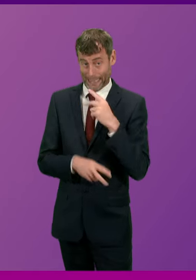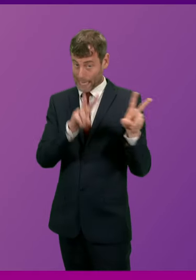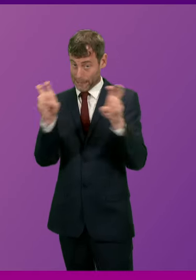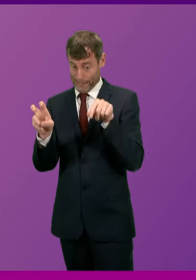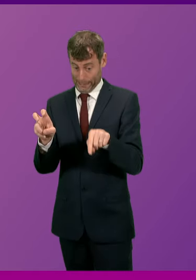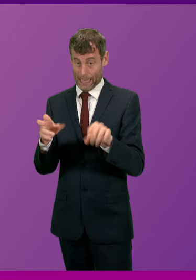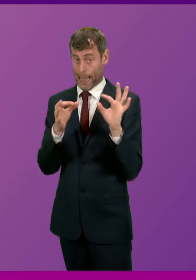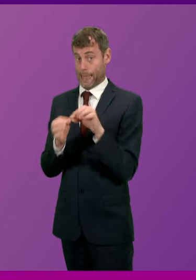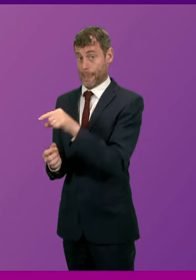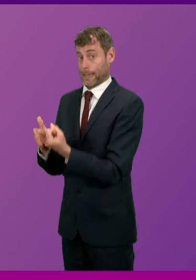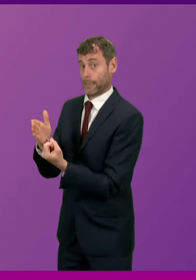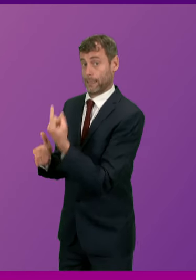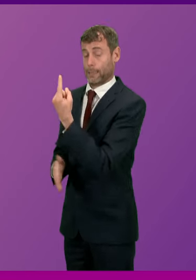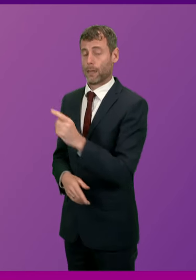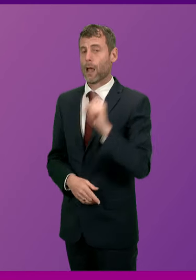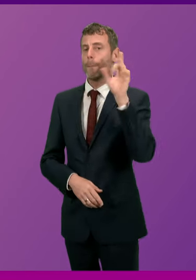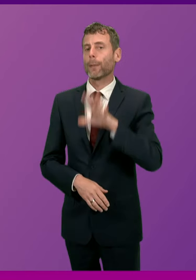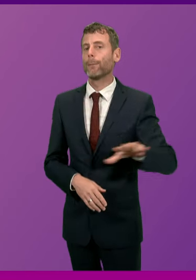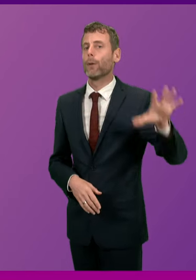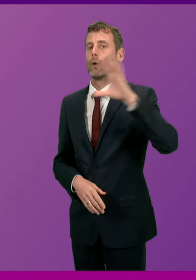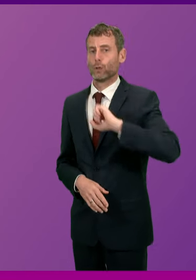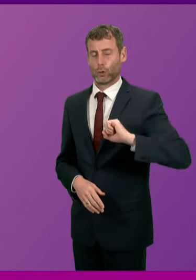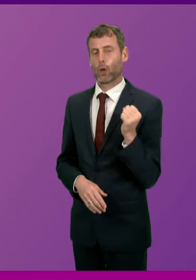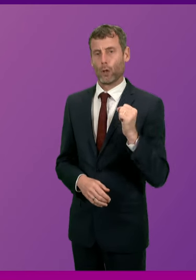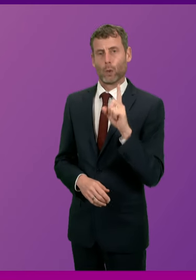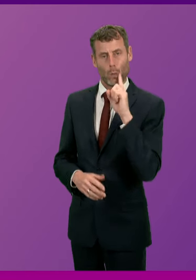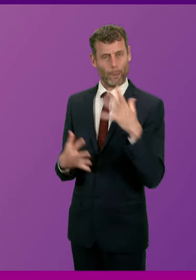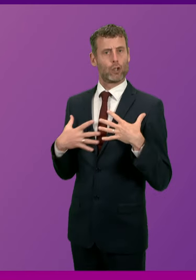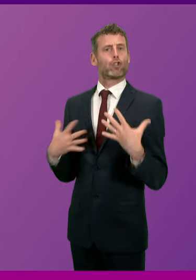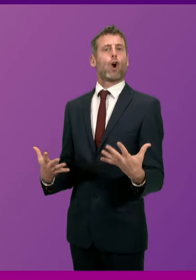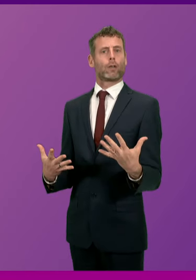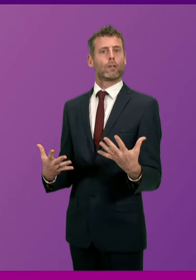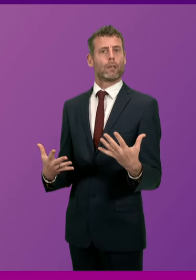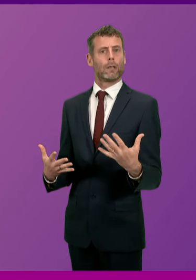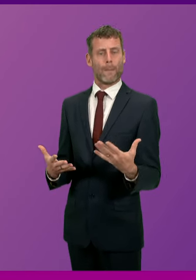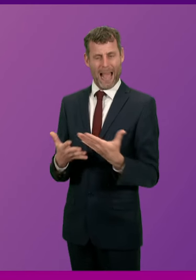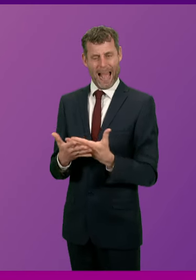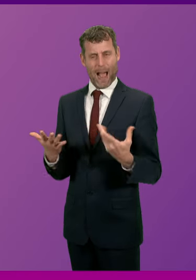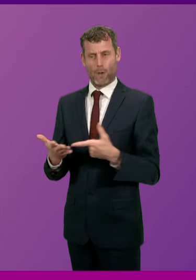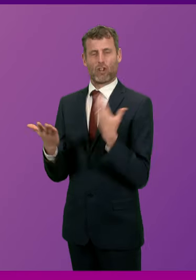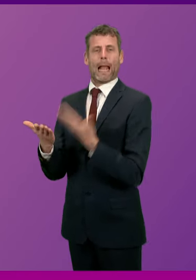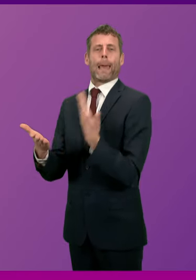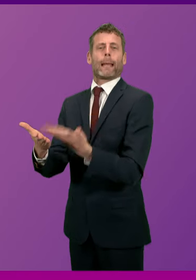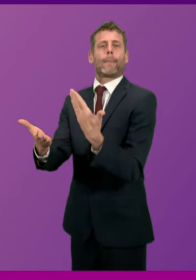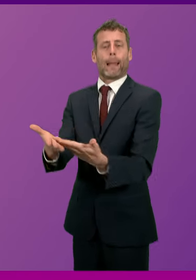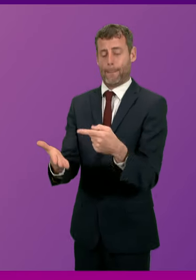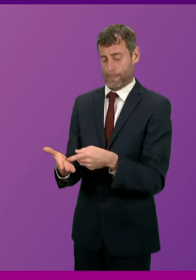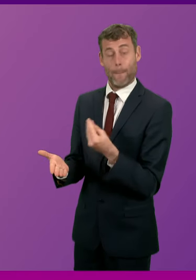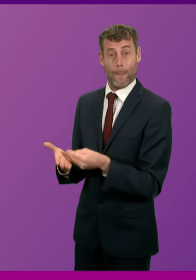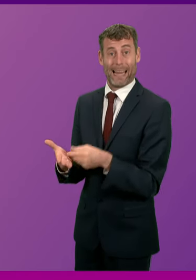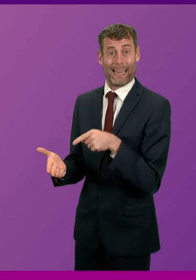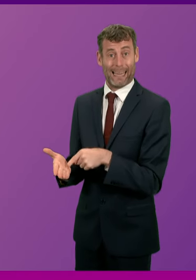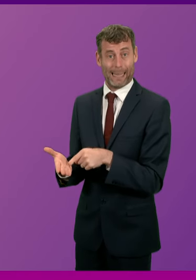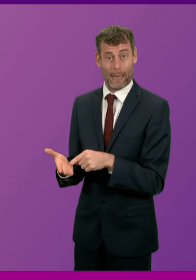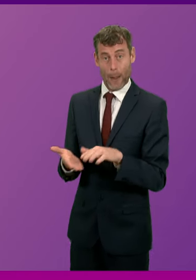People around Scotland will be staggered by the amount of money that is involved. Crucially, the